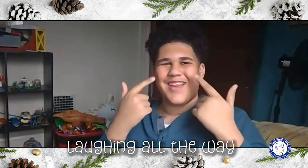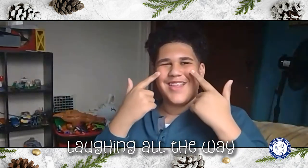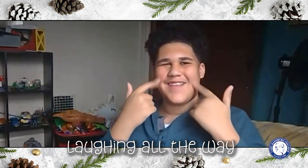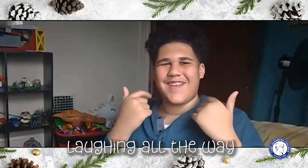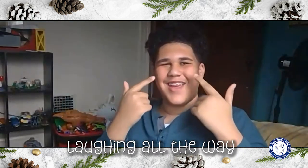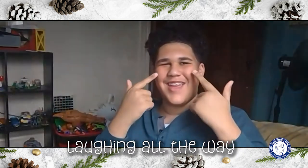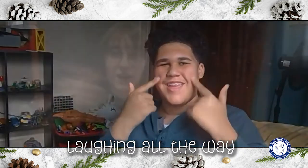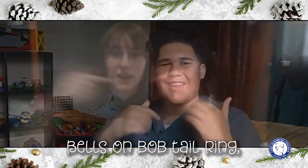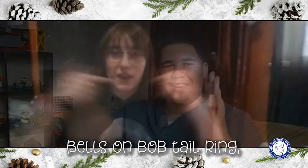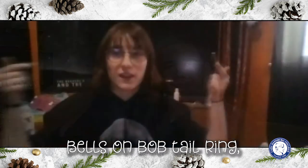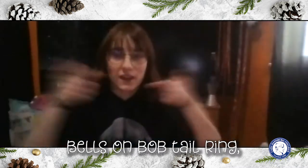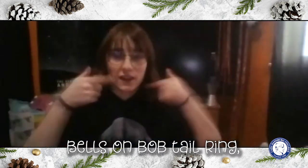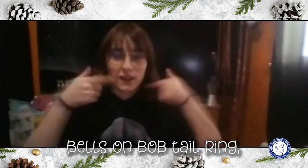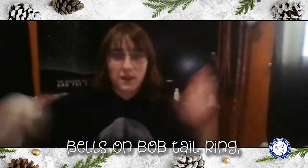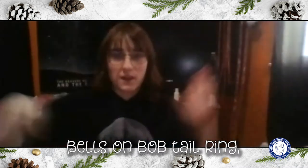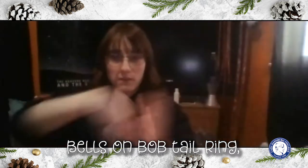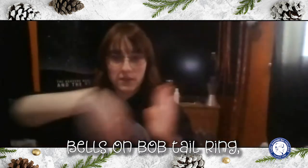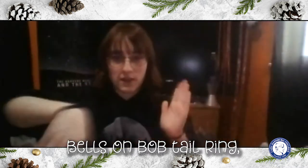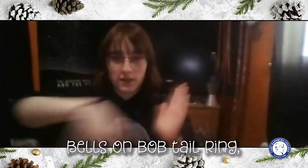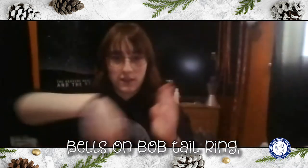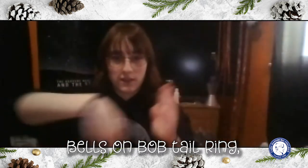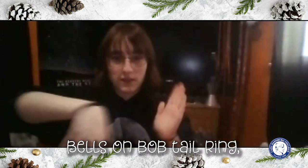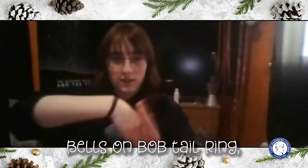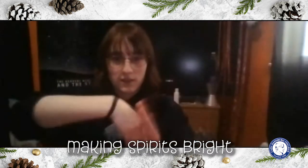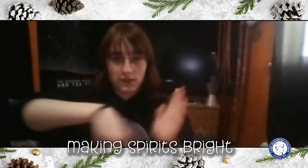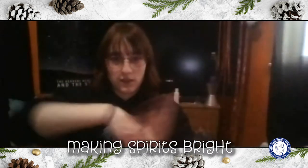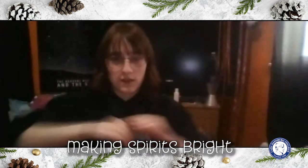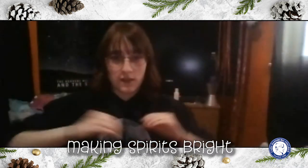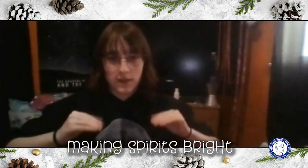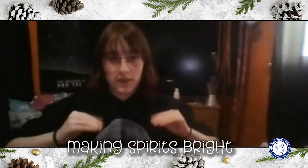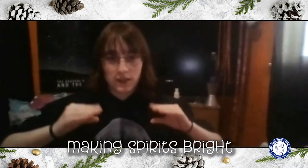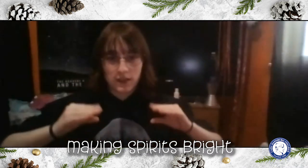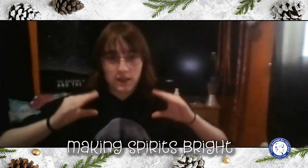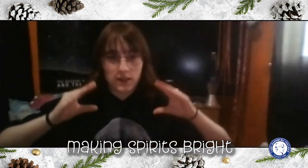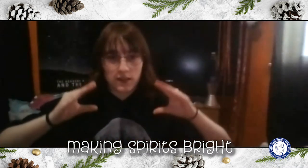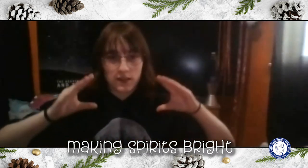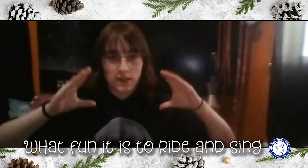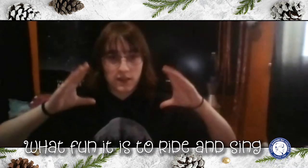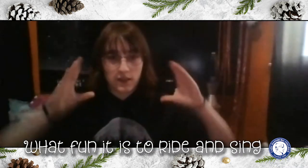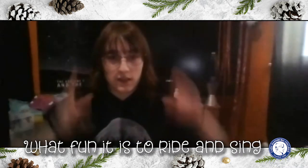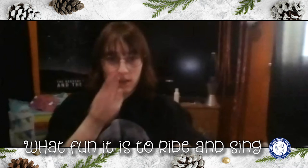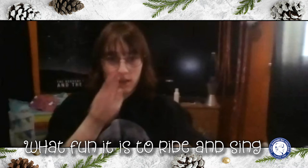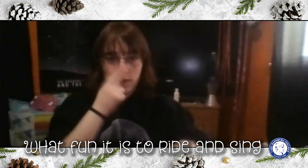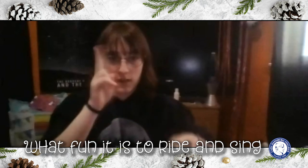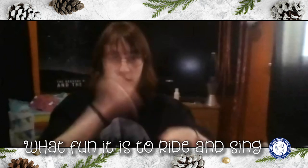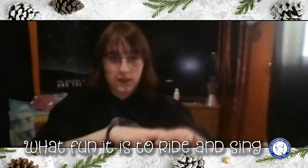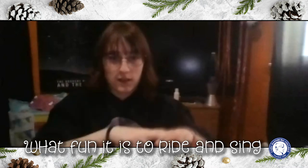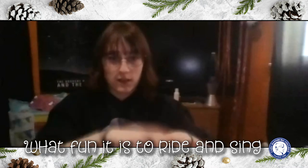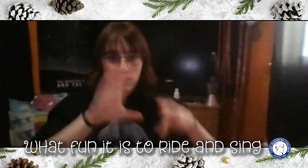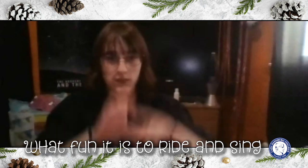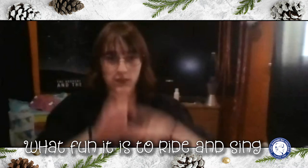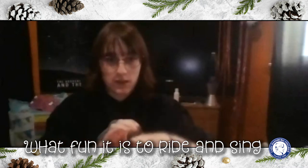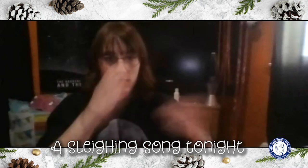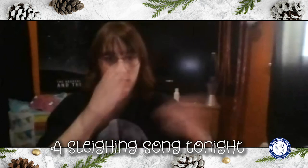all the way. The bells on both till ring, making spirits cry. What fun it is to